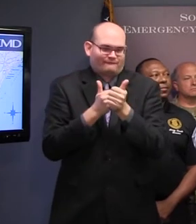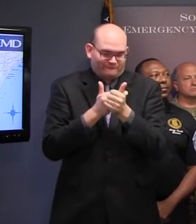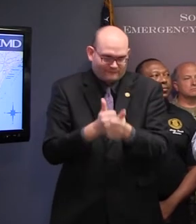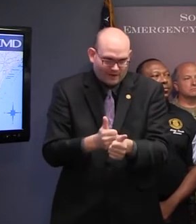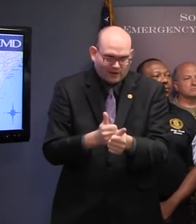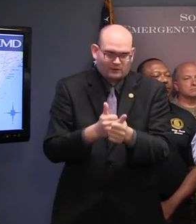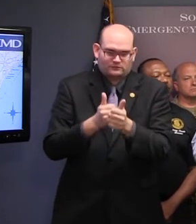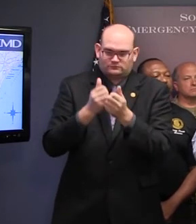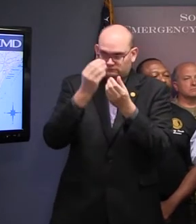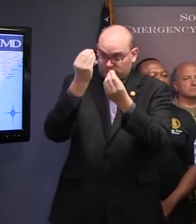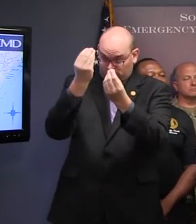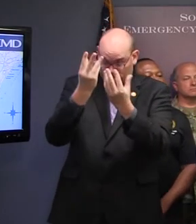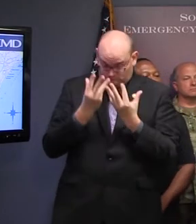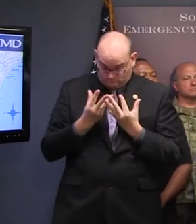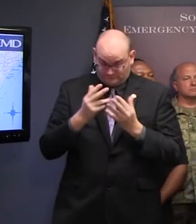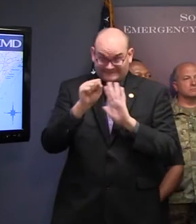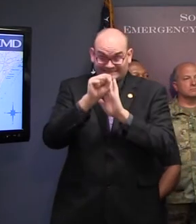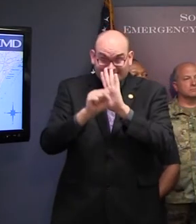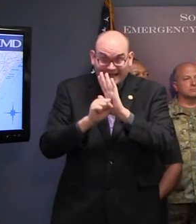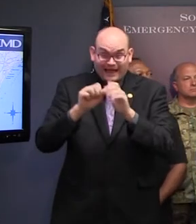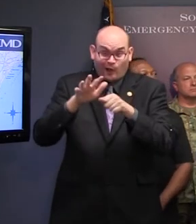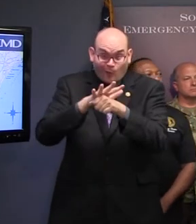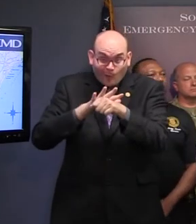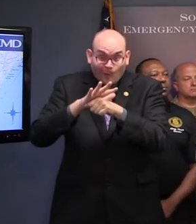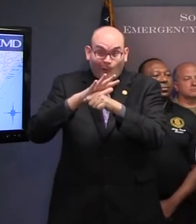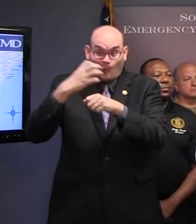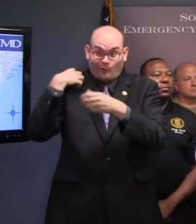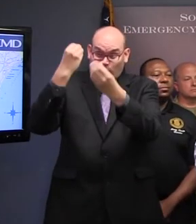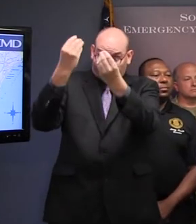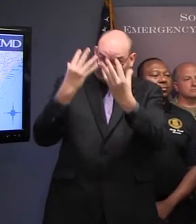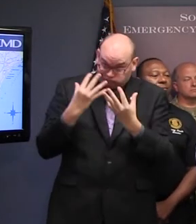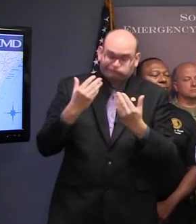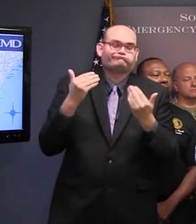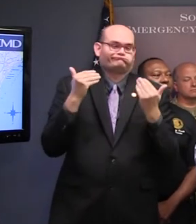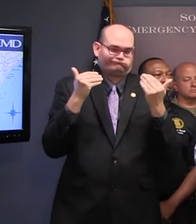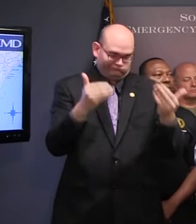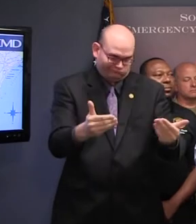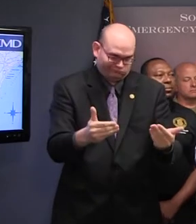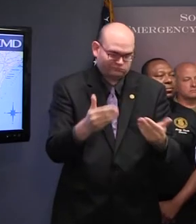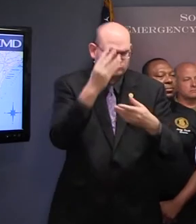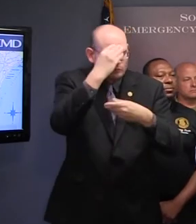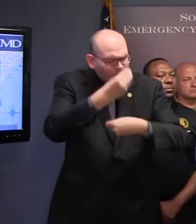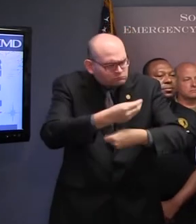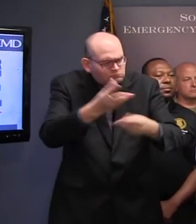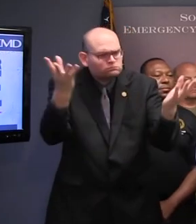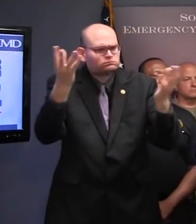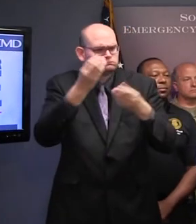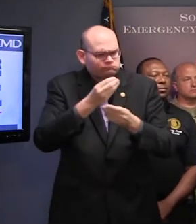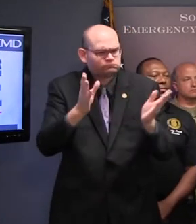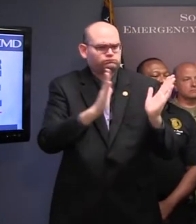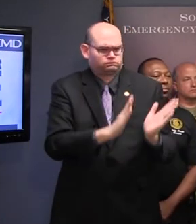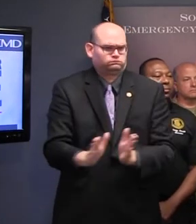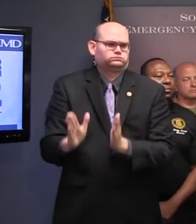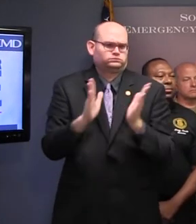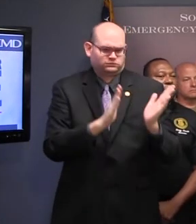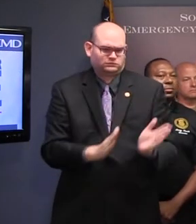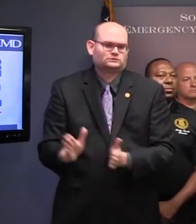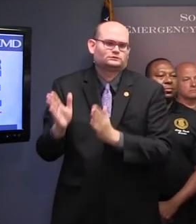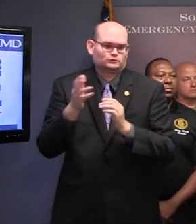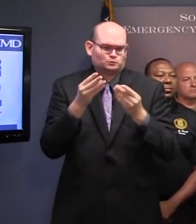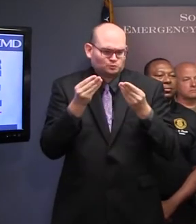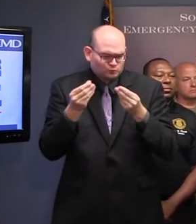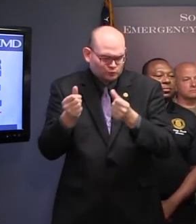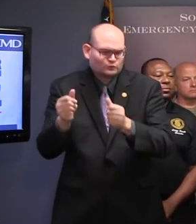and the instructions and information that we'll be disseminating, we ought to be able to have a good orderly process that will